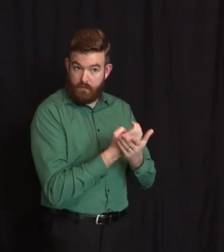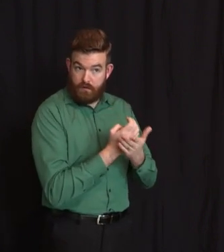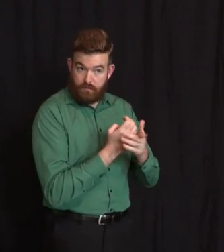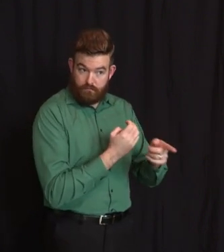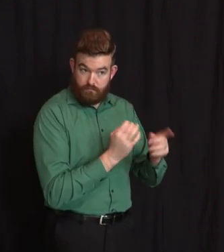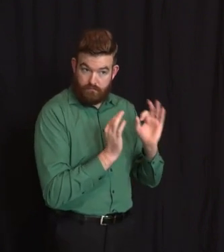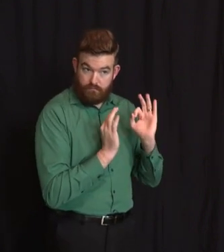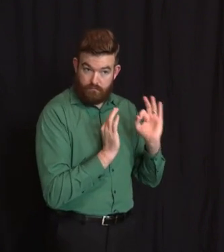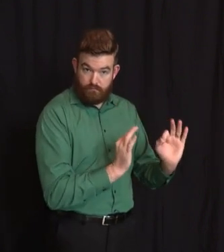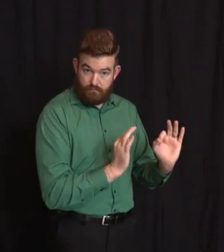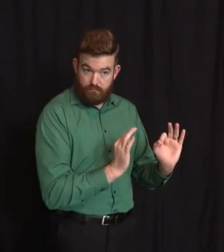including yours truly.